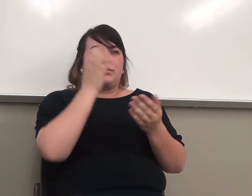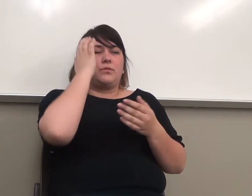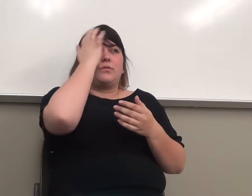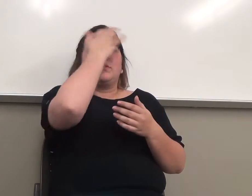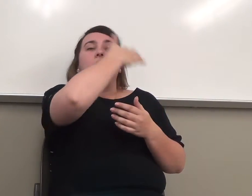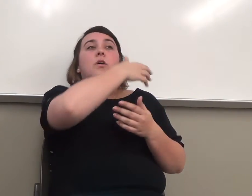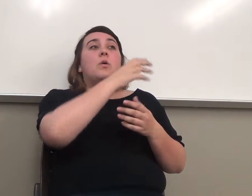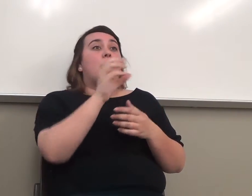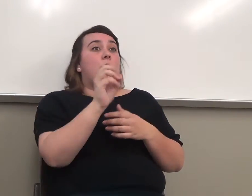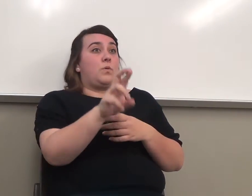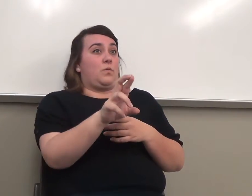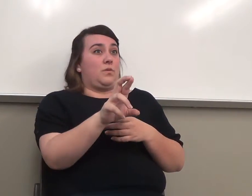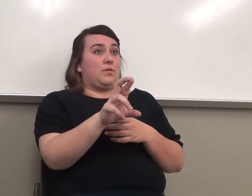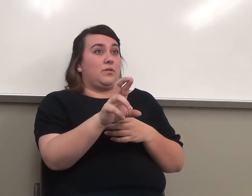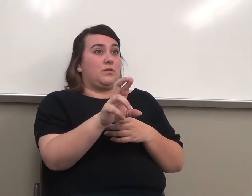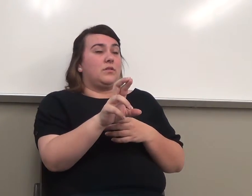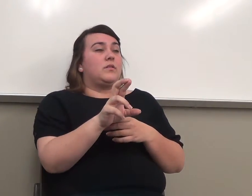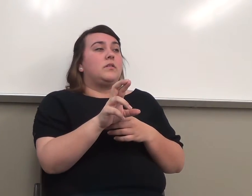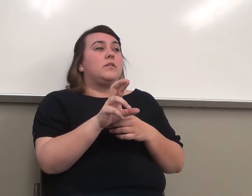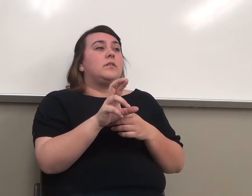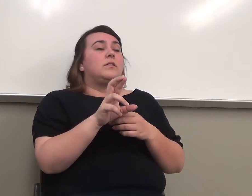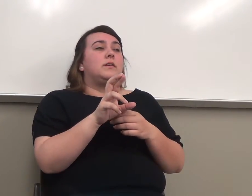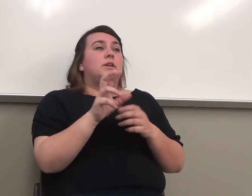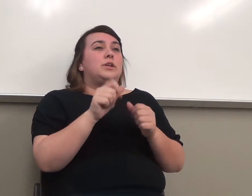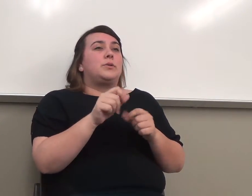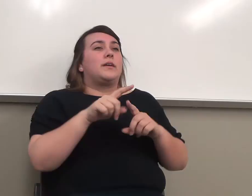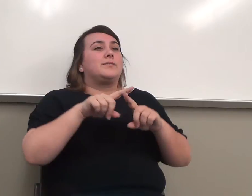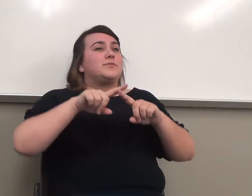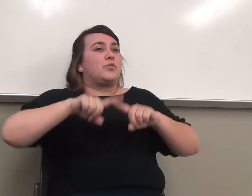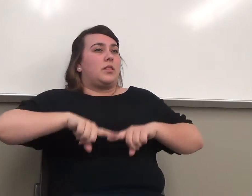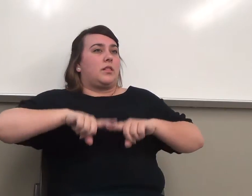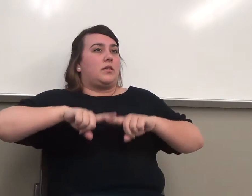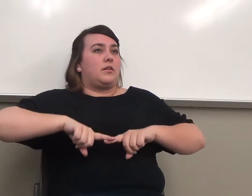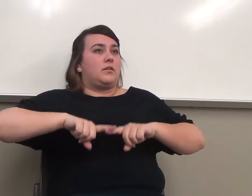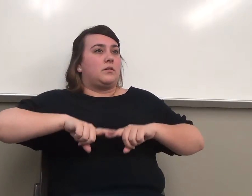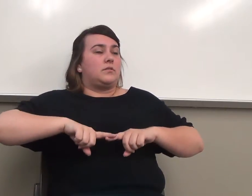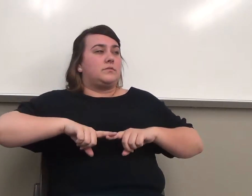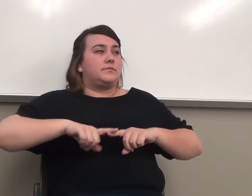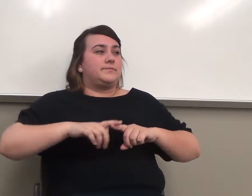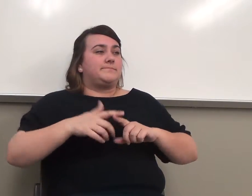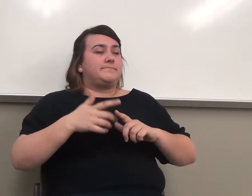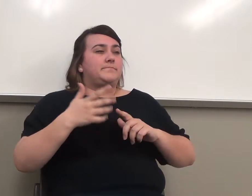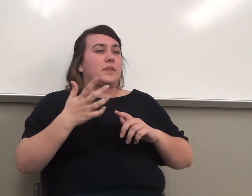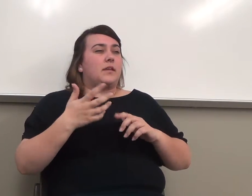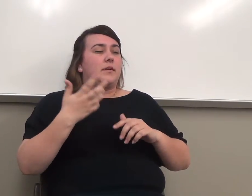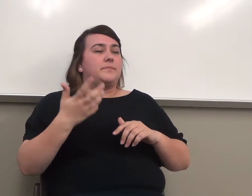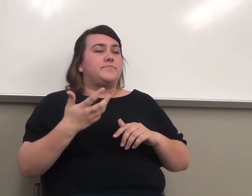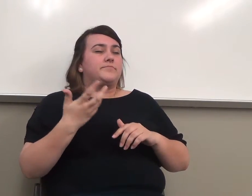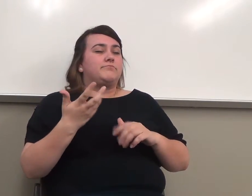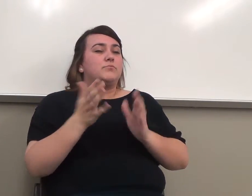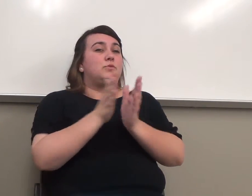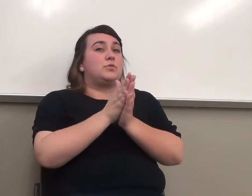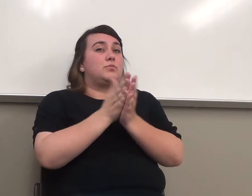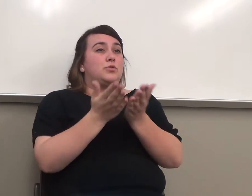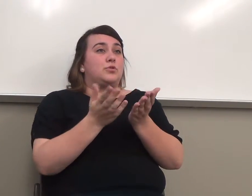you can choose to rely on the book that is on